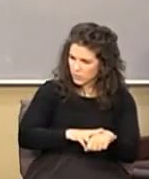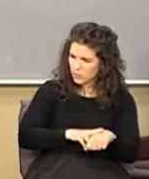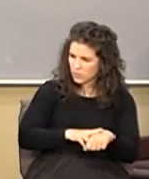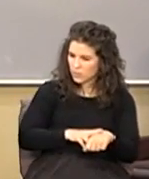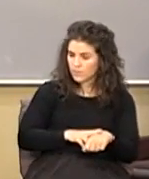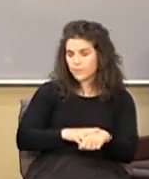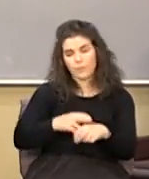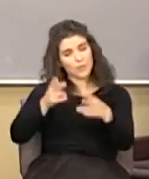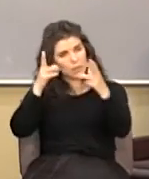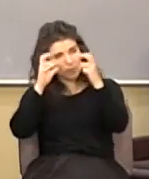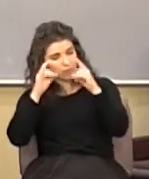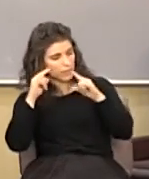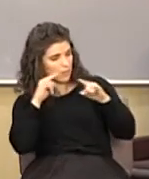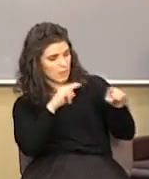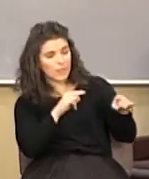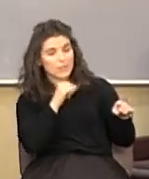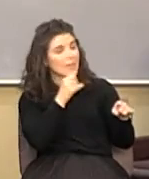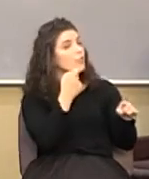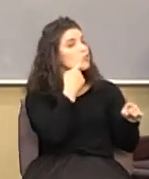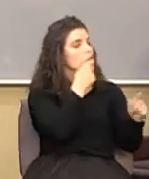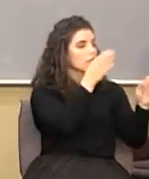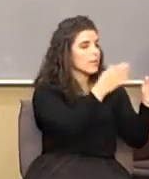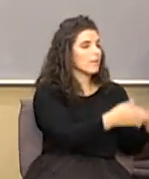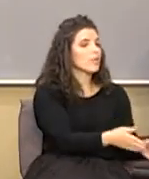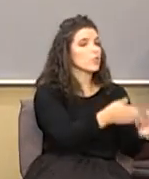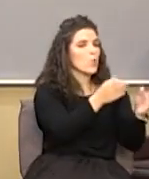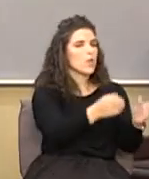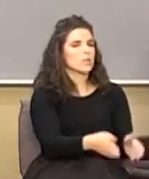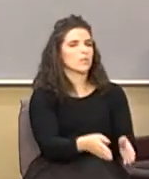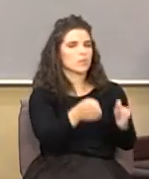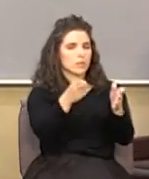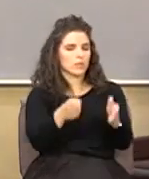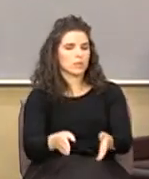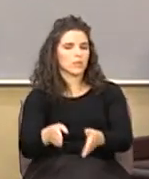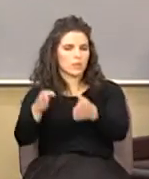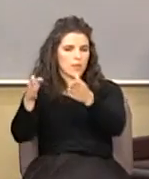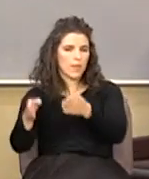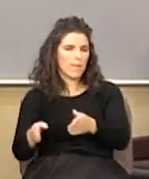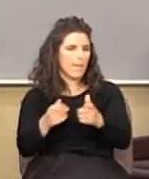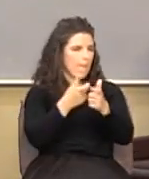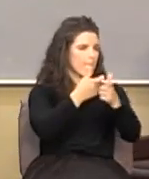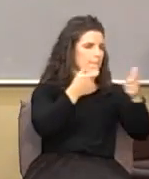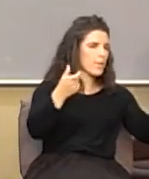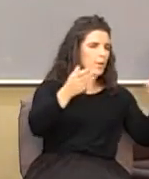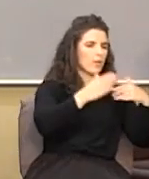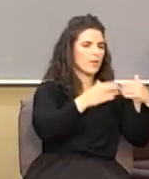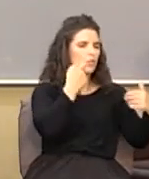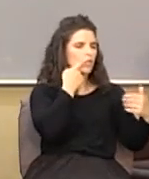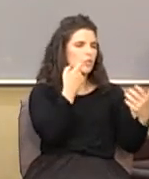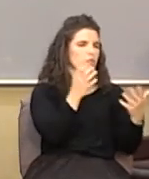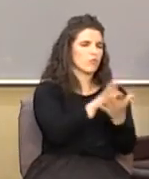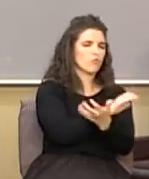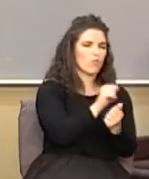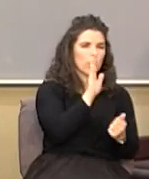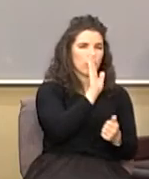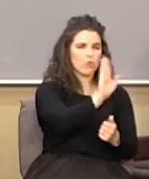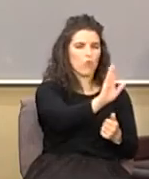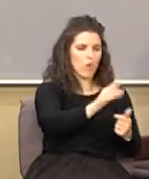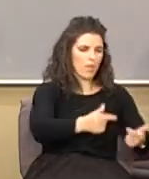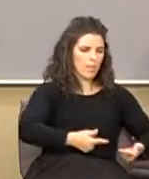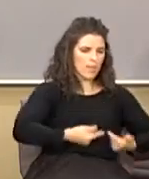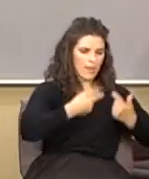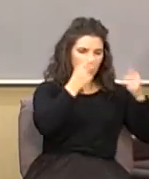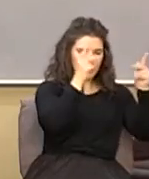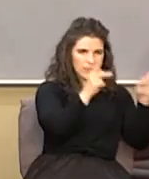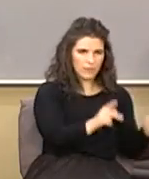not just individuals, but he's got a bigger strategy than just defeating your life as an individual. He has